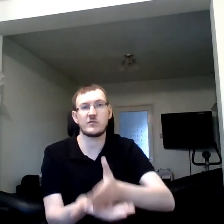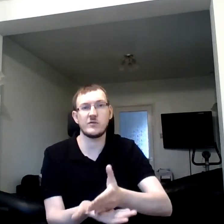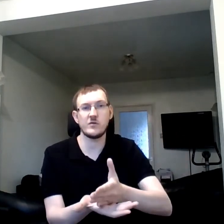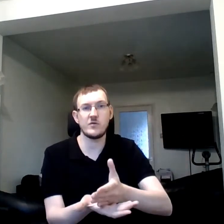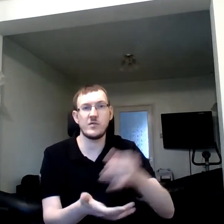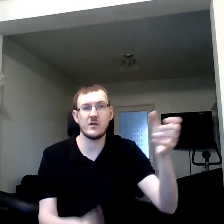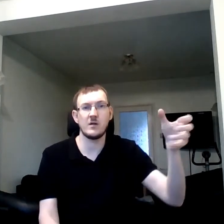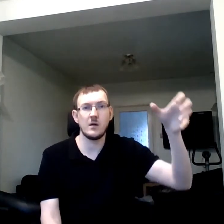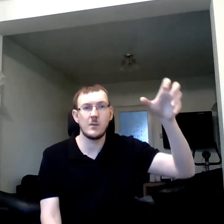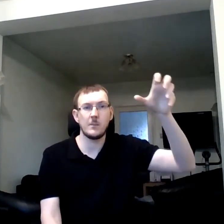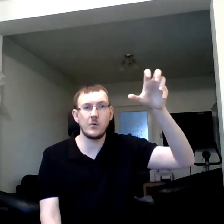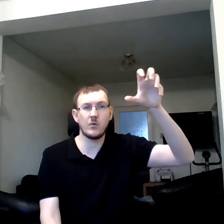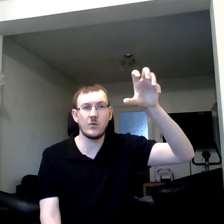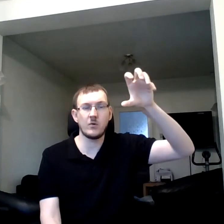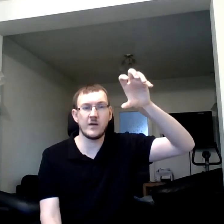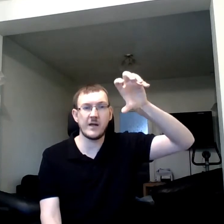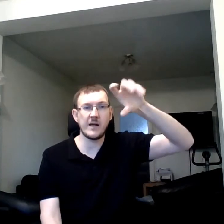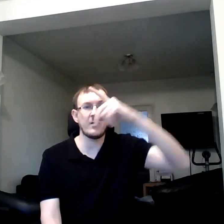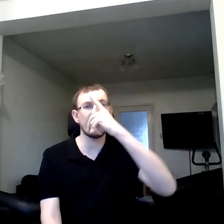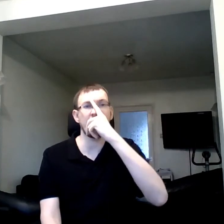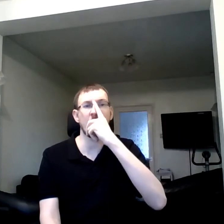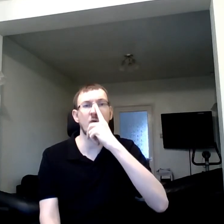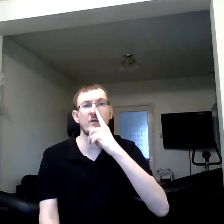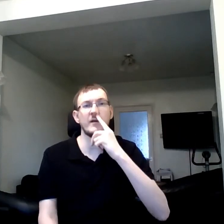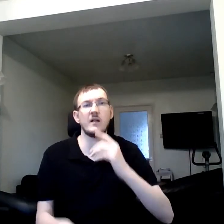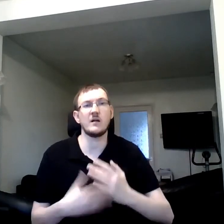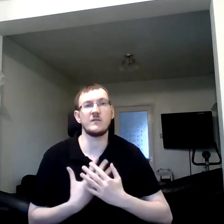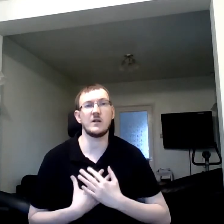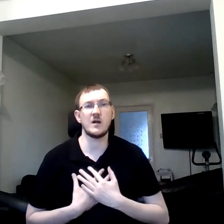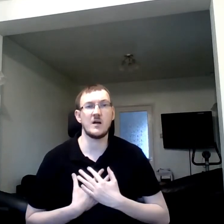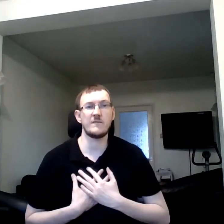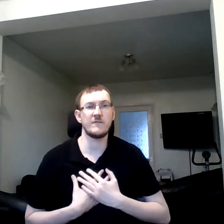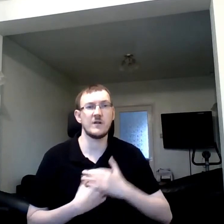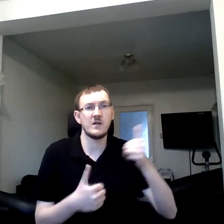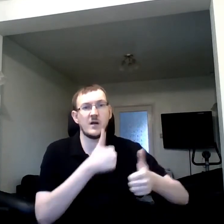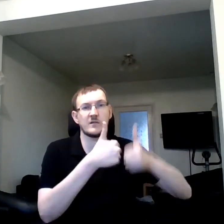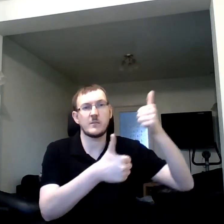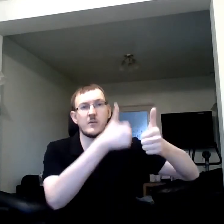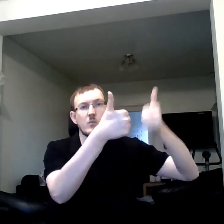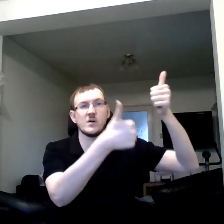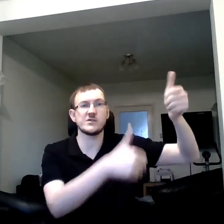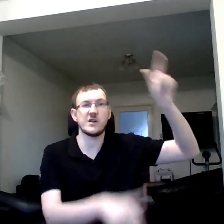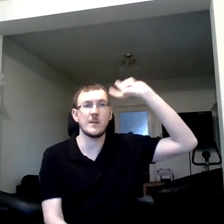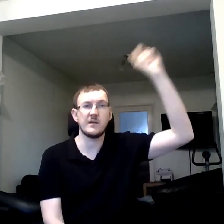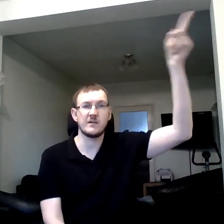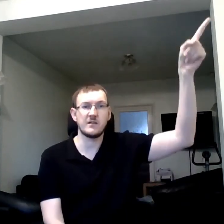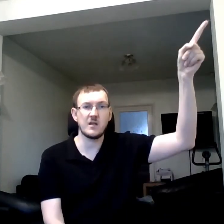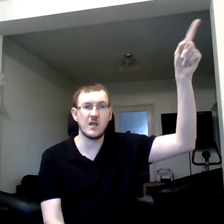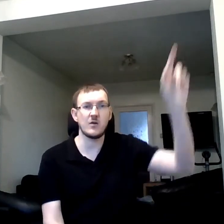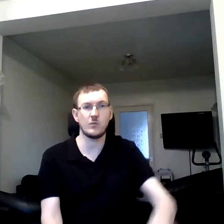truth pouring out the oil of love as my worship to you.